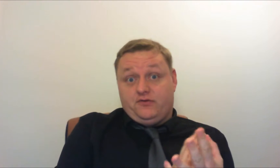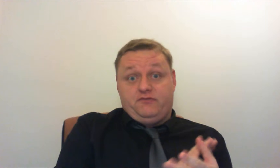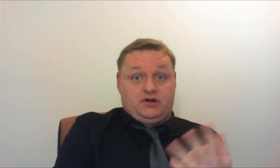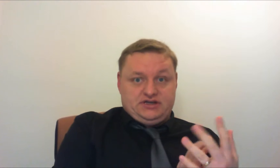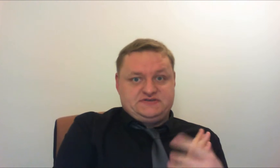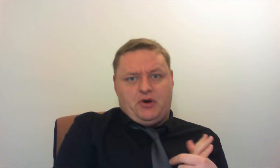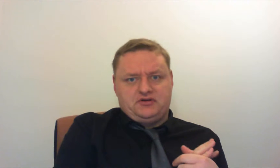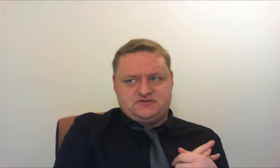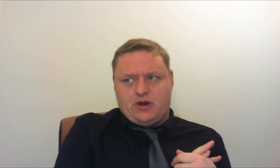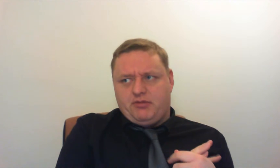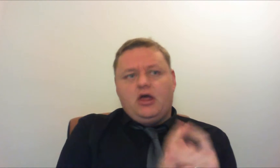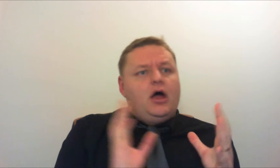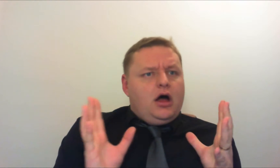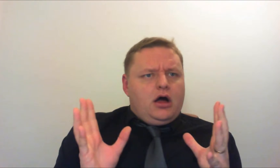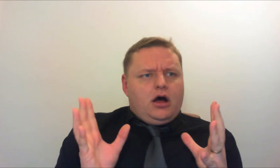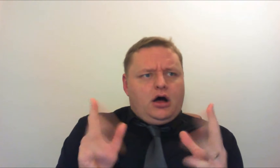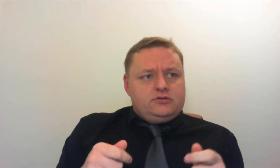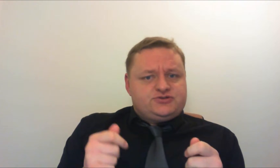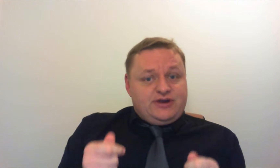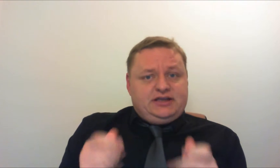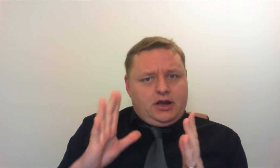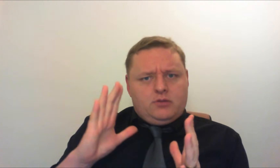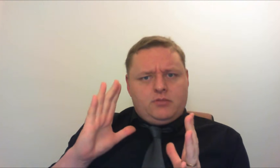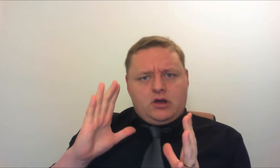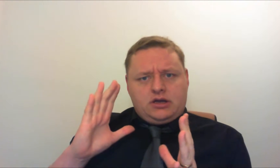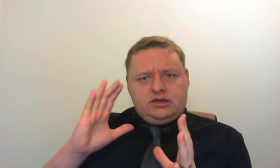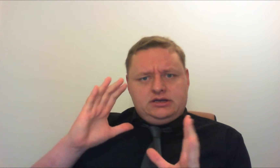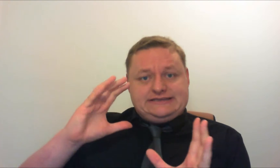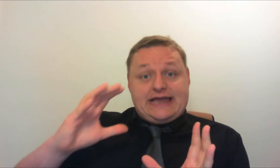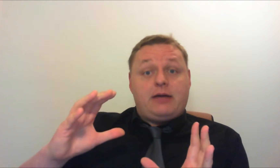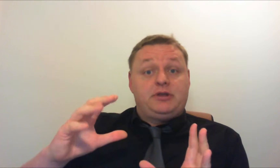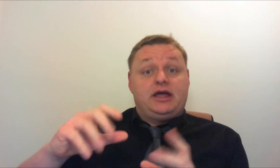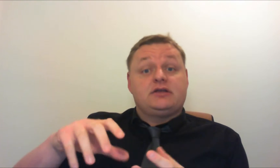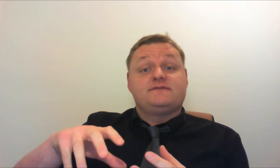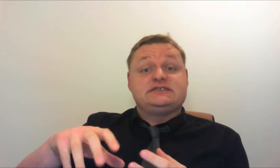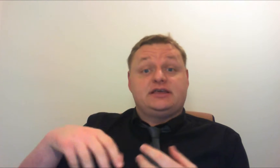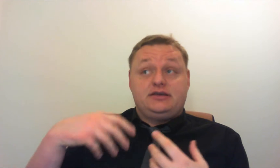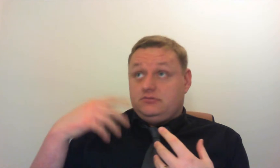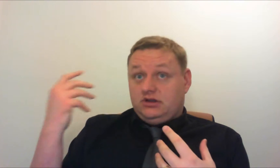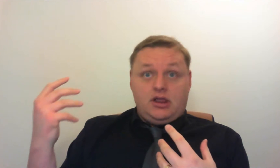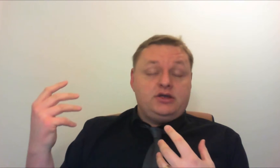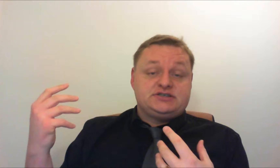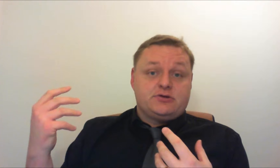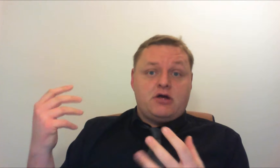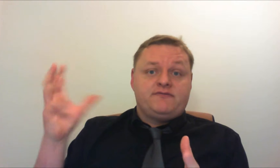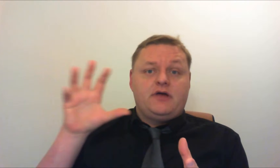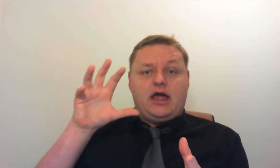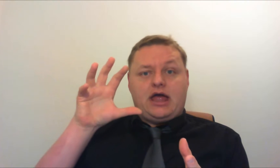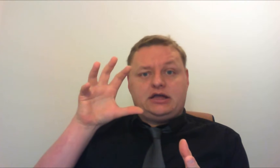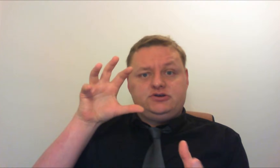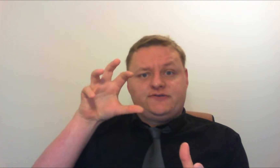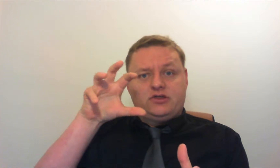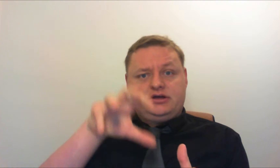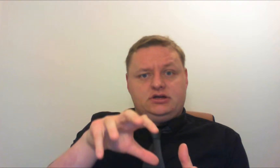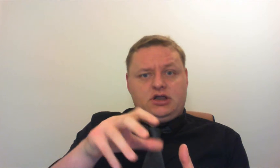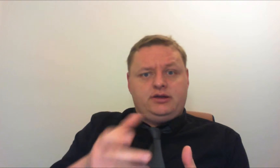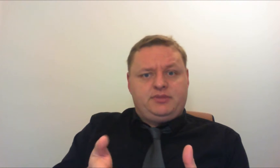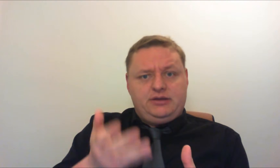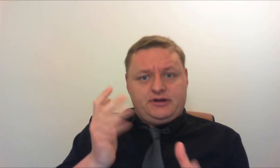fourth one in the spider's web I was reading it on my tablet and obviously lights are off and you've got the light beaming